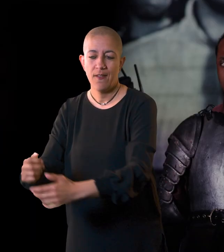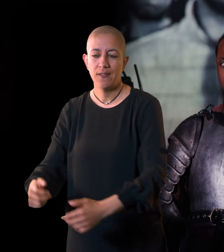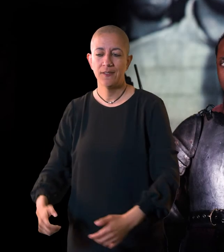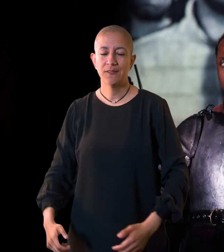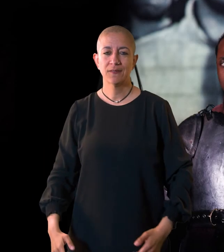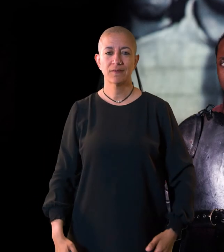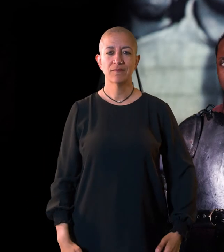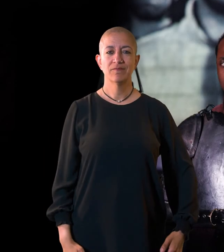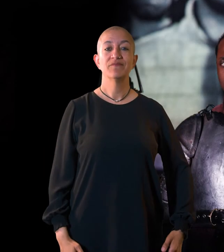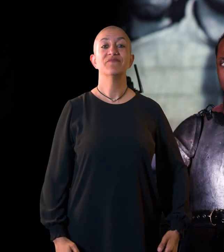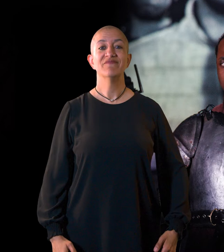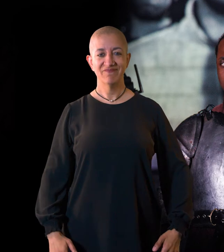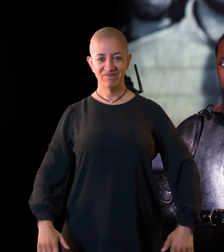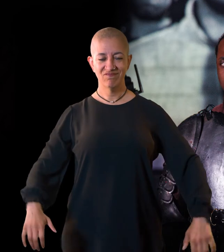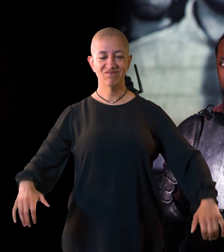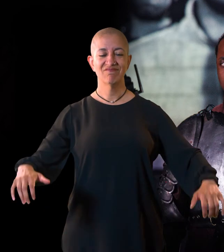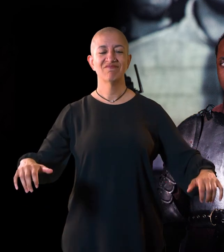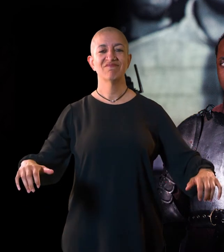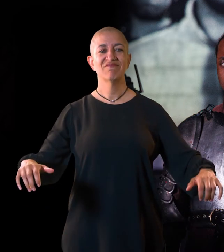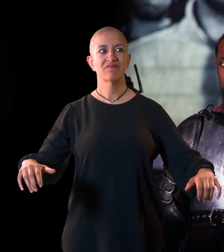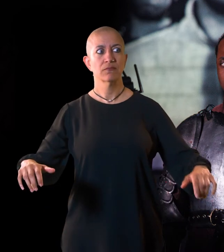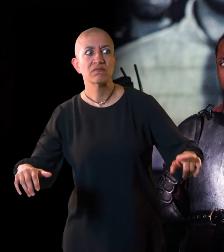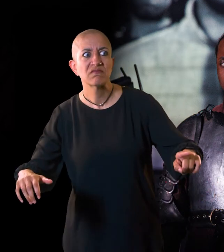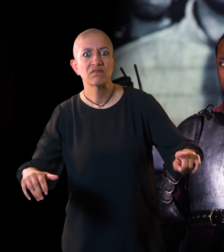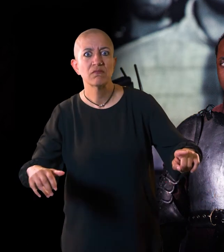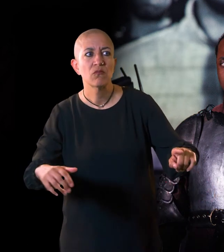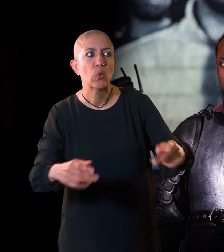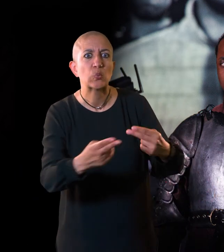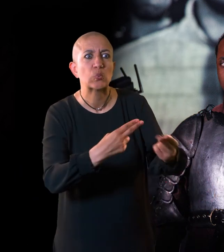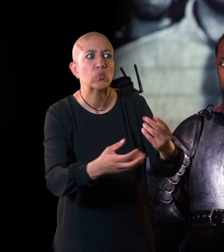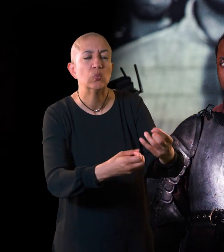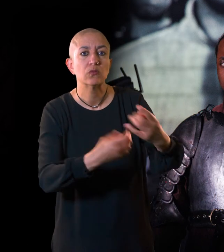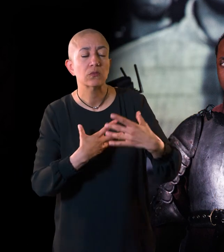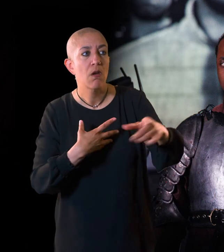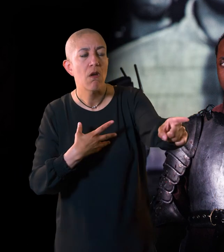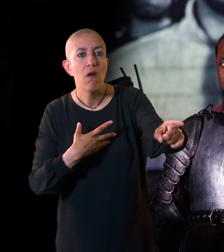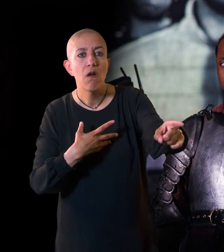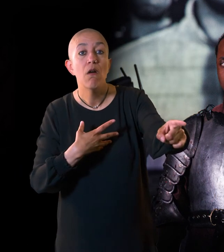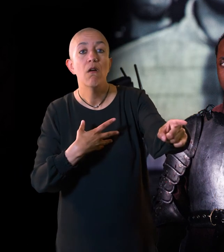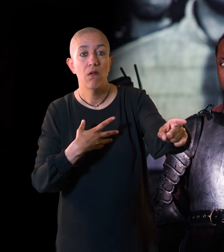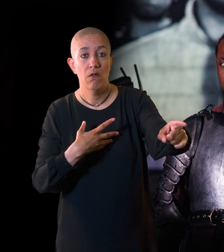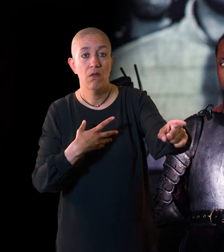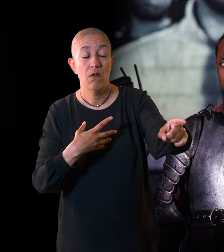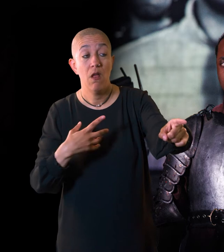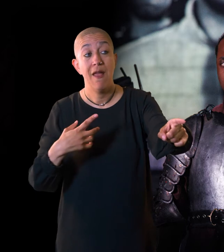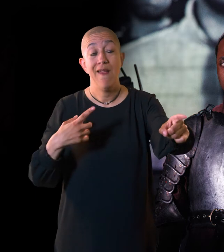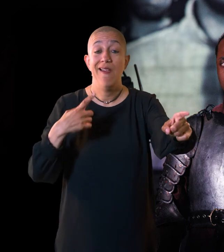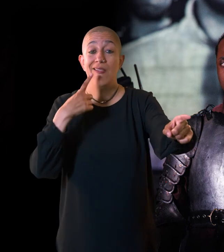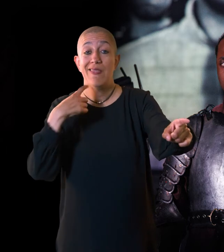Meanwhile, news arrives that the Lancastrian Earl of Richmond has raised an army in France and is coming to challenge